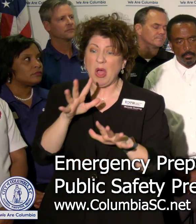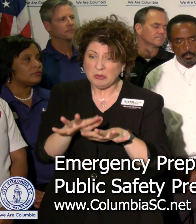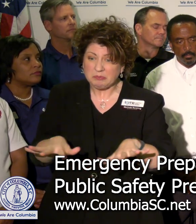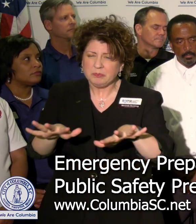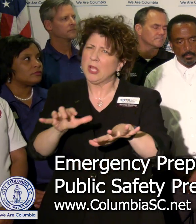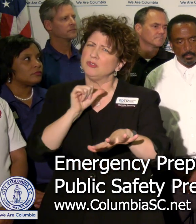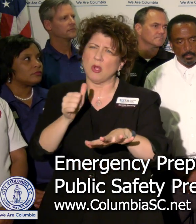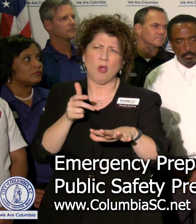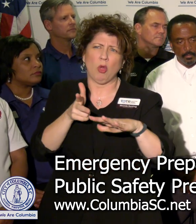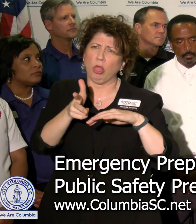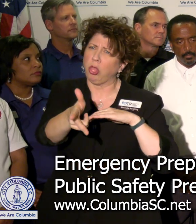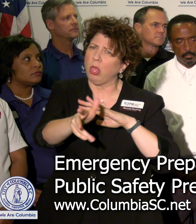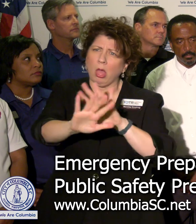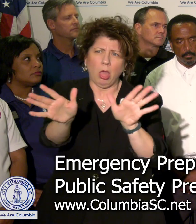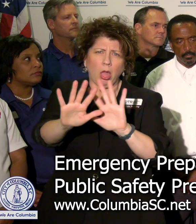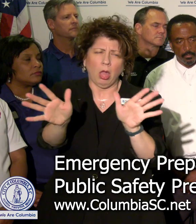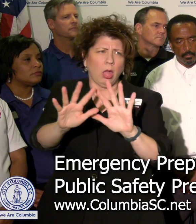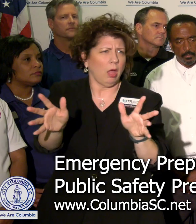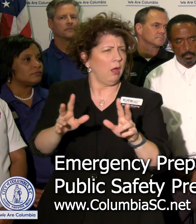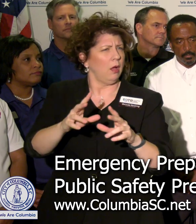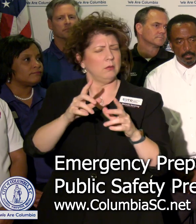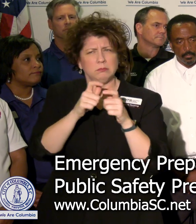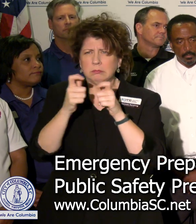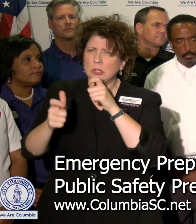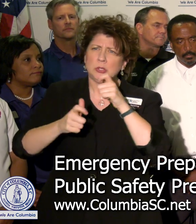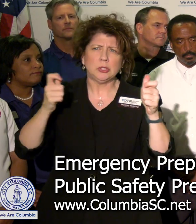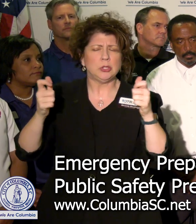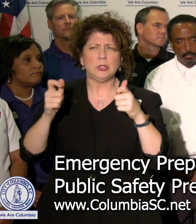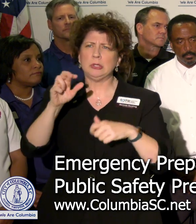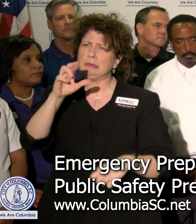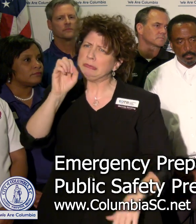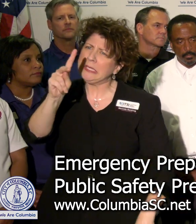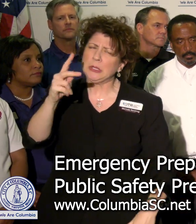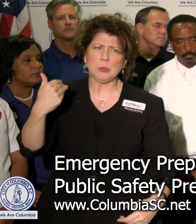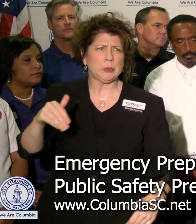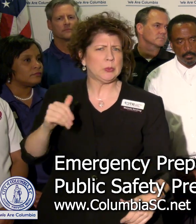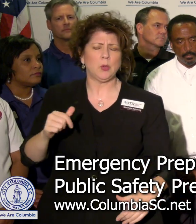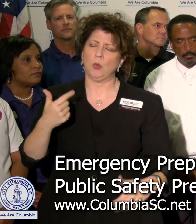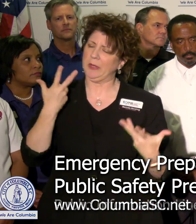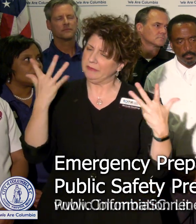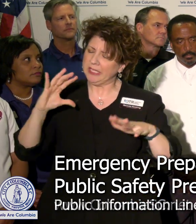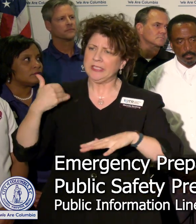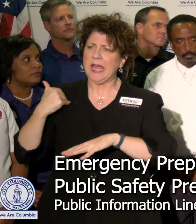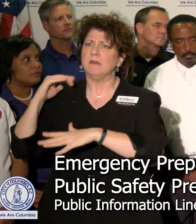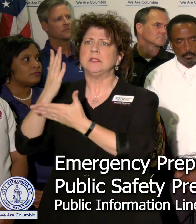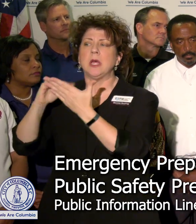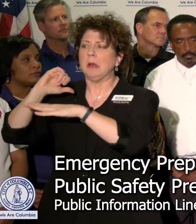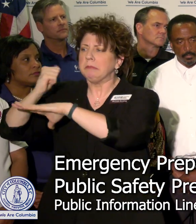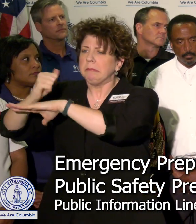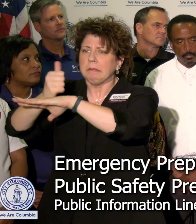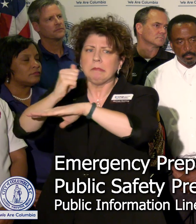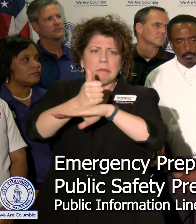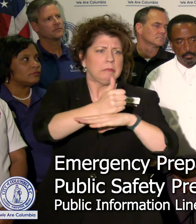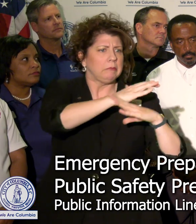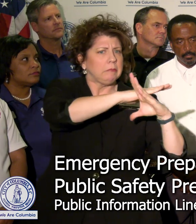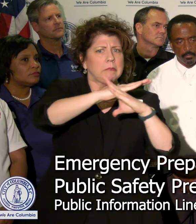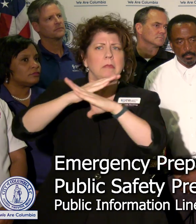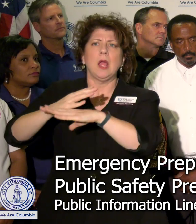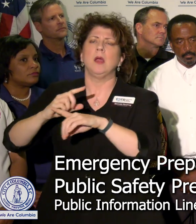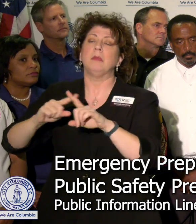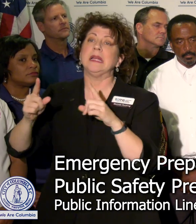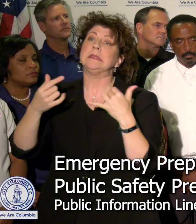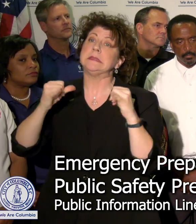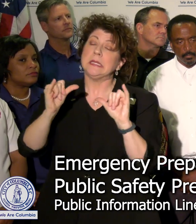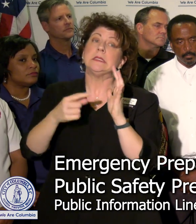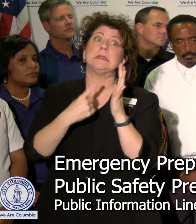That is just a huge risk. And we have barricades pre-staged, but there is always areas that may pop up